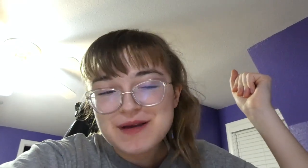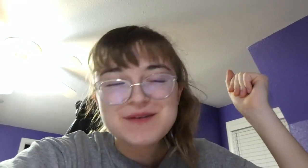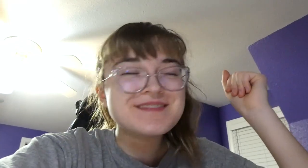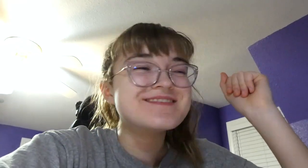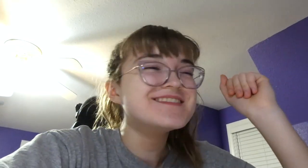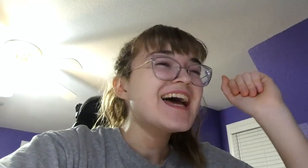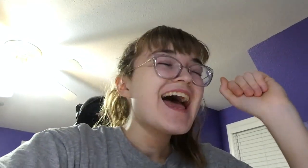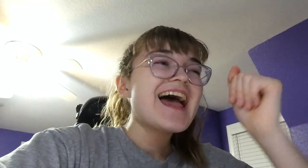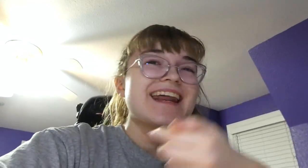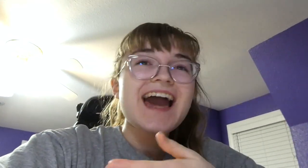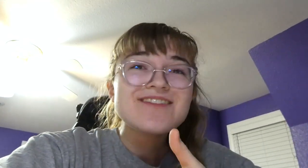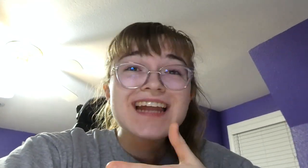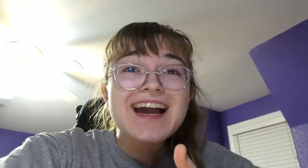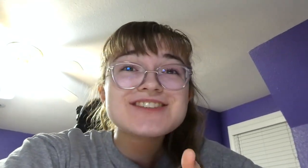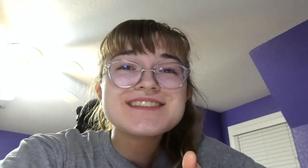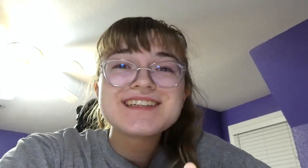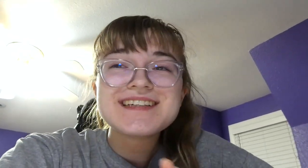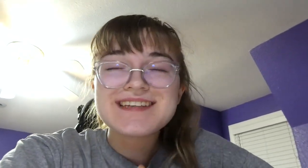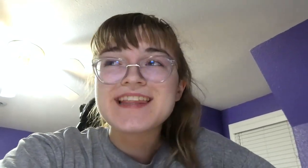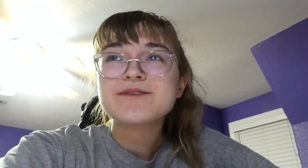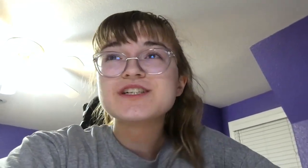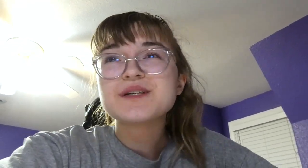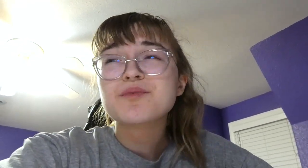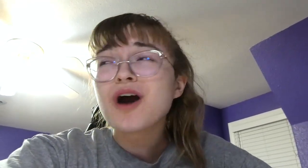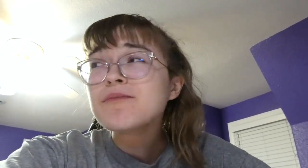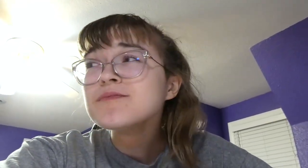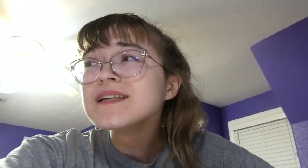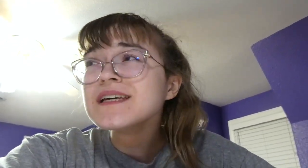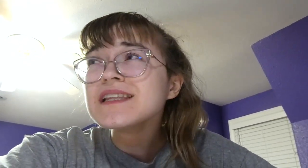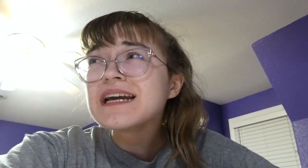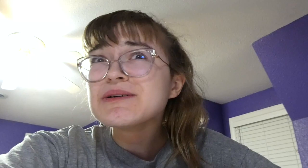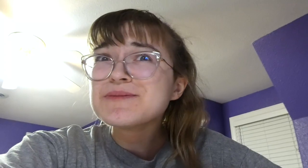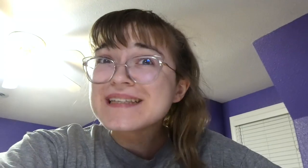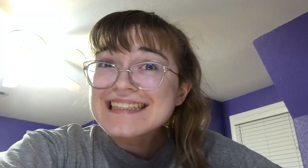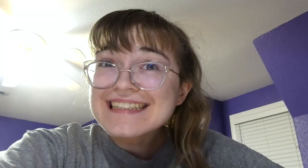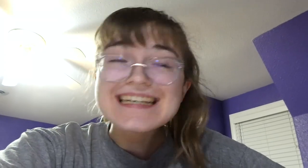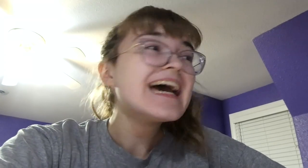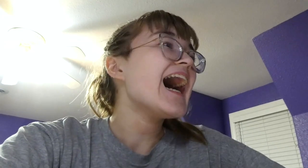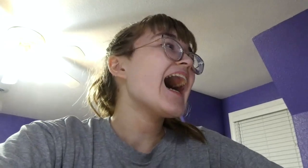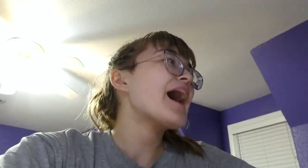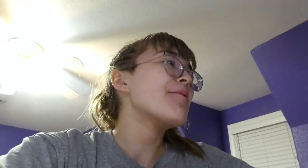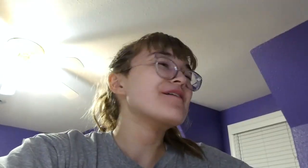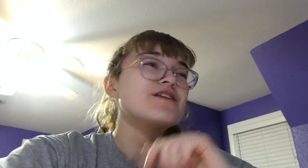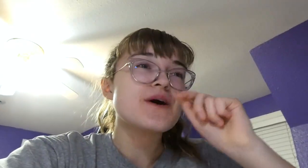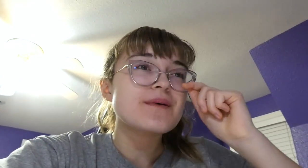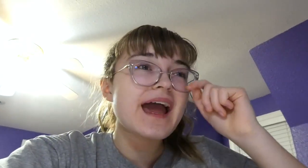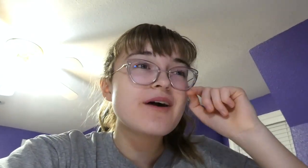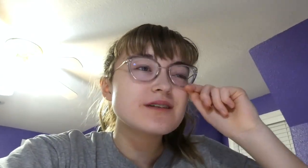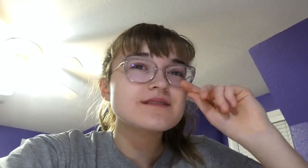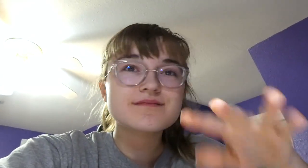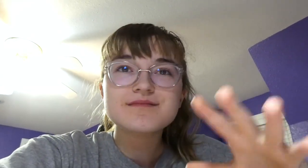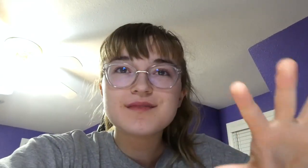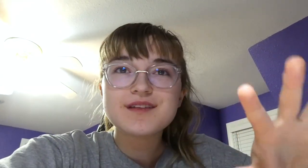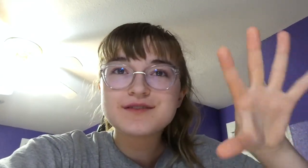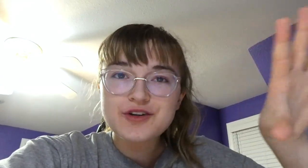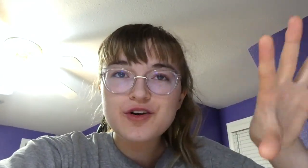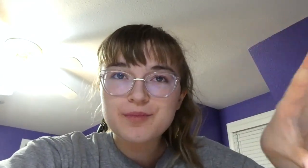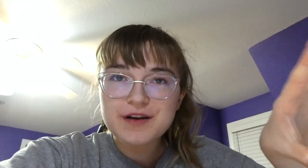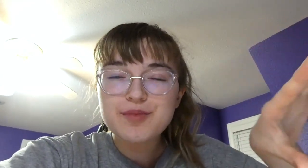me. And I haven't actually studied sign language in probably, like, a week? Um, if you don't count the little bit of